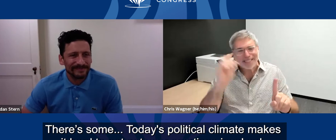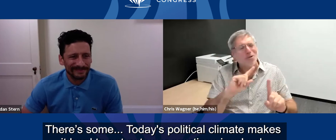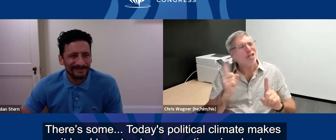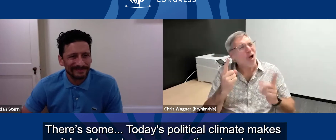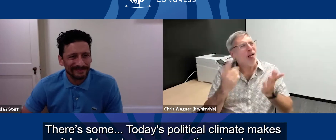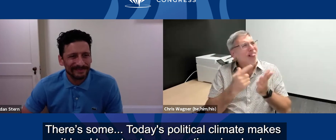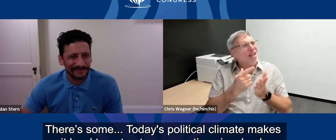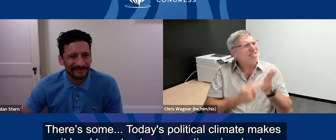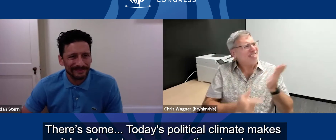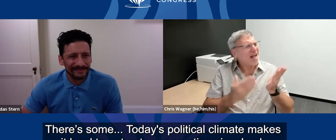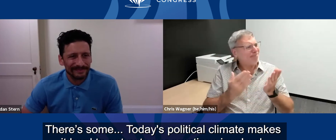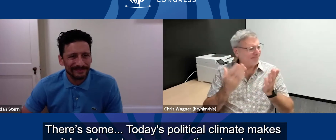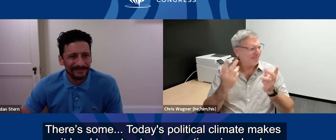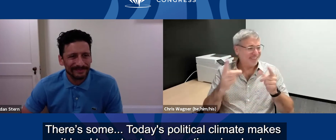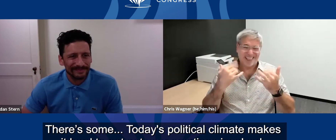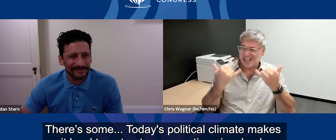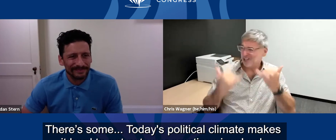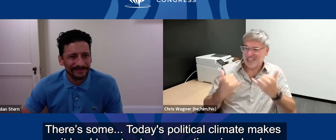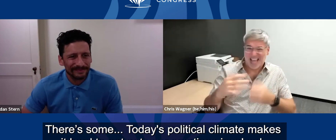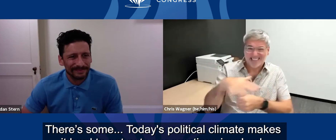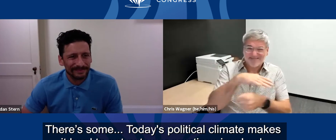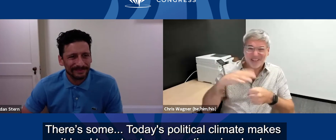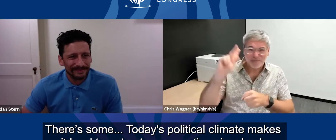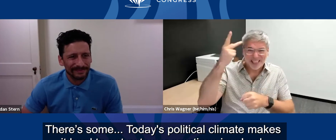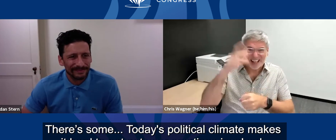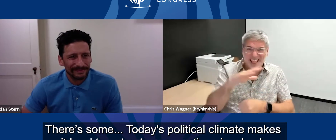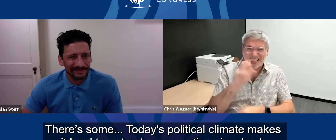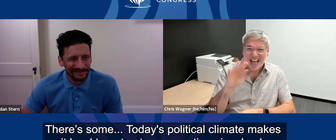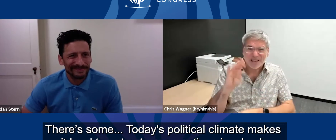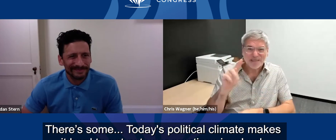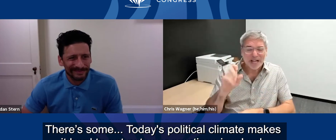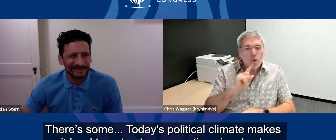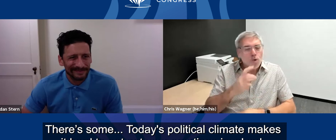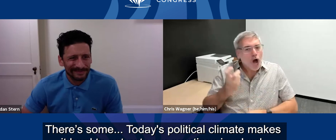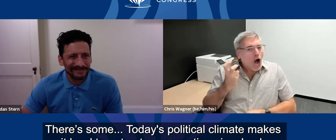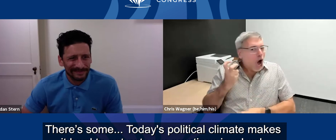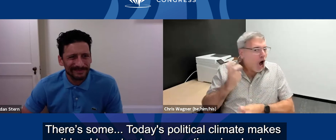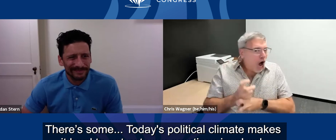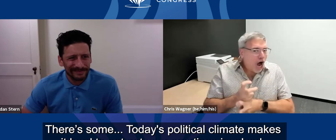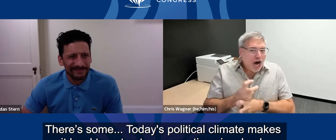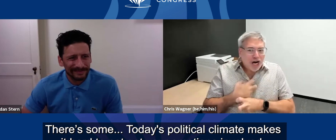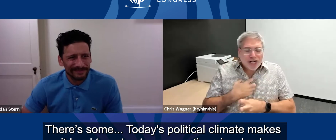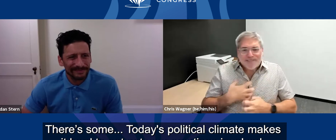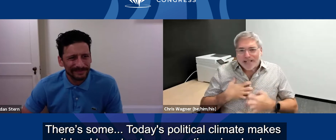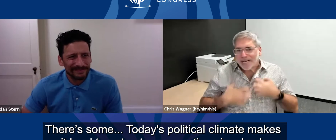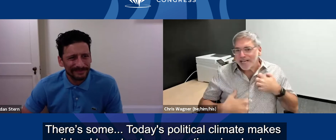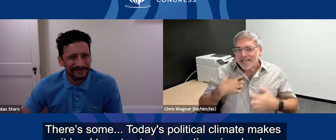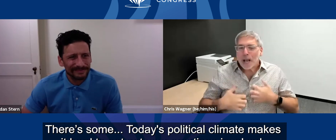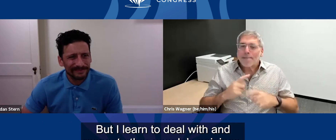There's some, well, in today's political climate, it makes it very hard to not get your emotions involved.